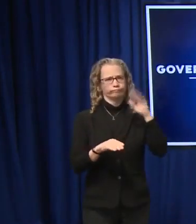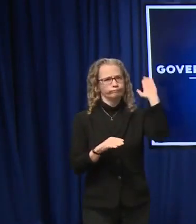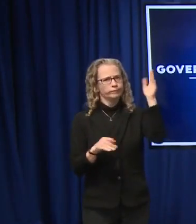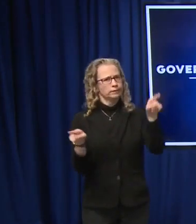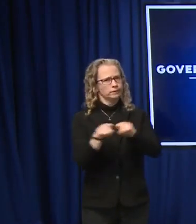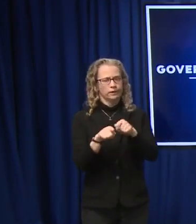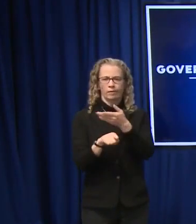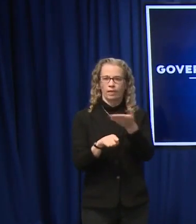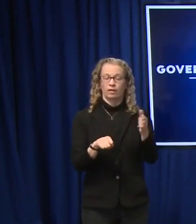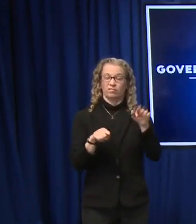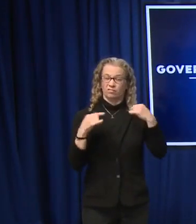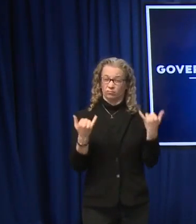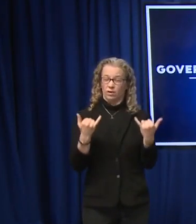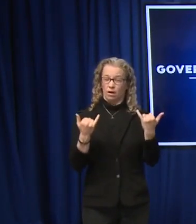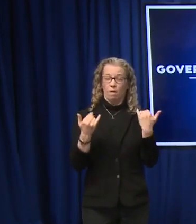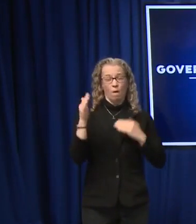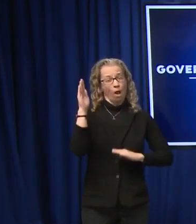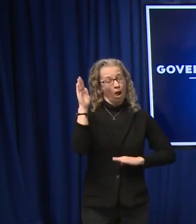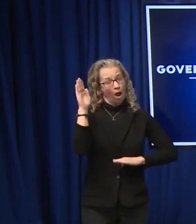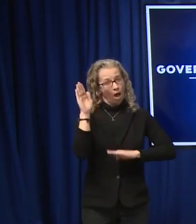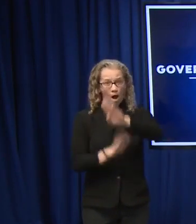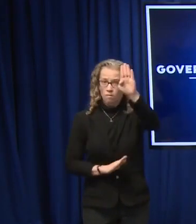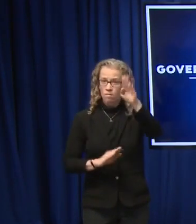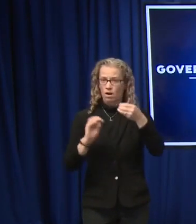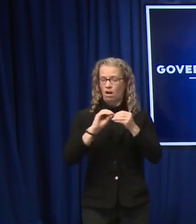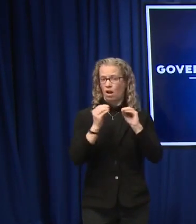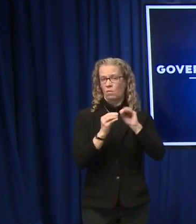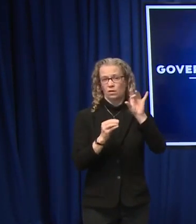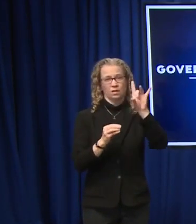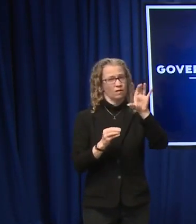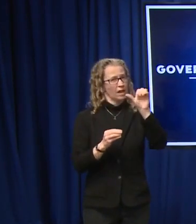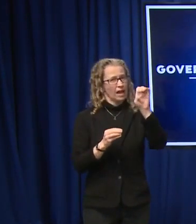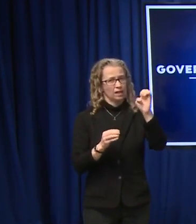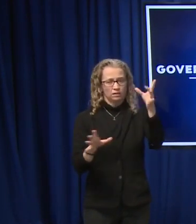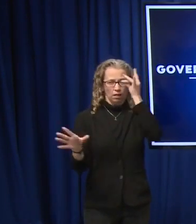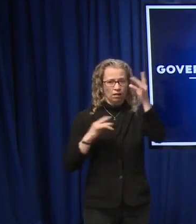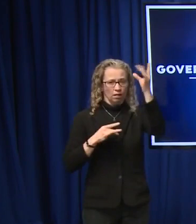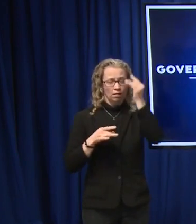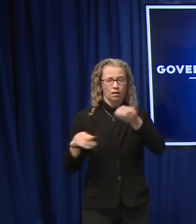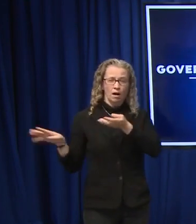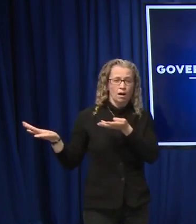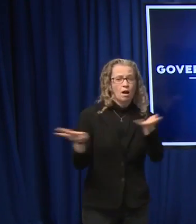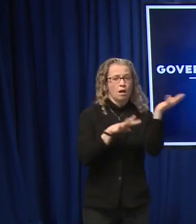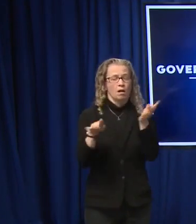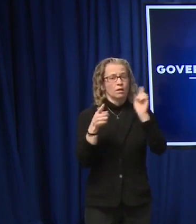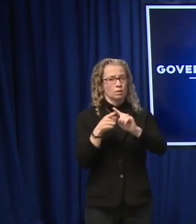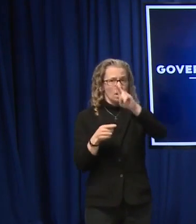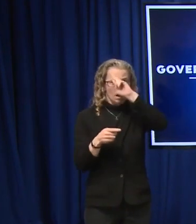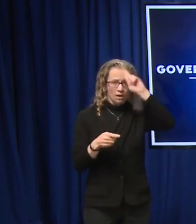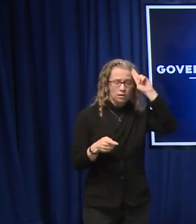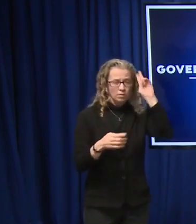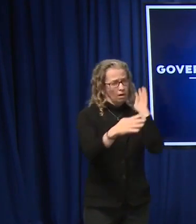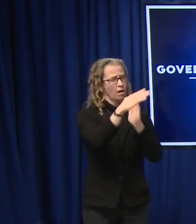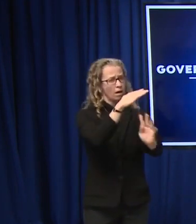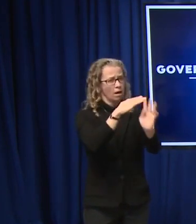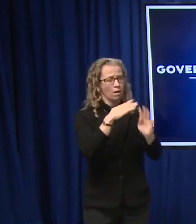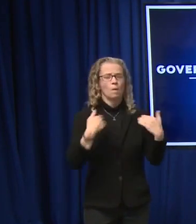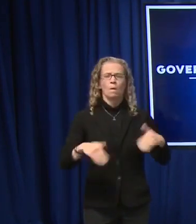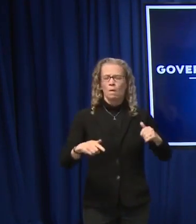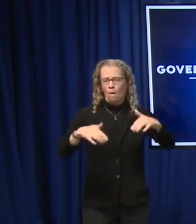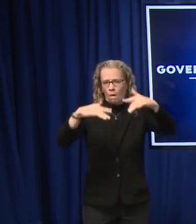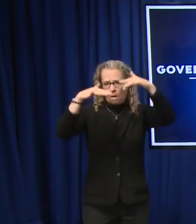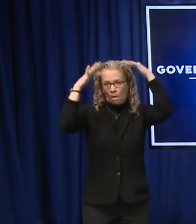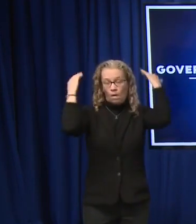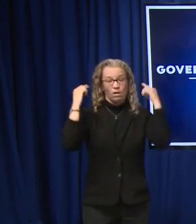There is no doubt we are seeing record levels of cases. We're seeing record levels of hospitalizations. This winter surge that we